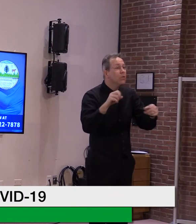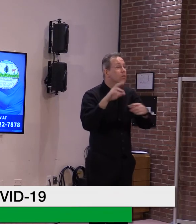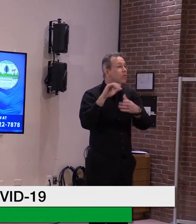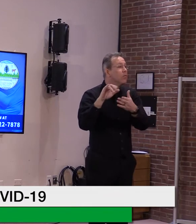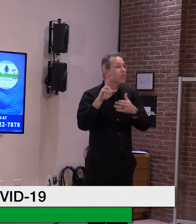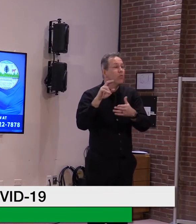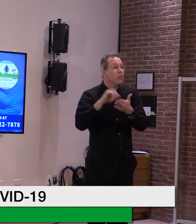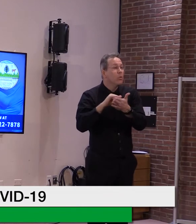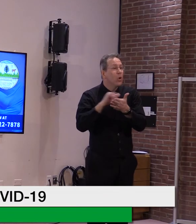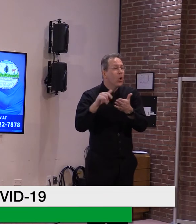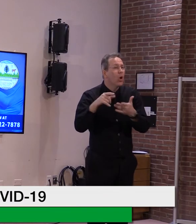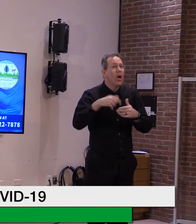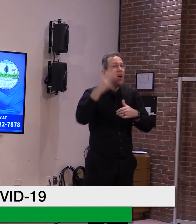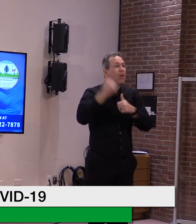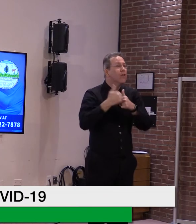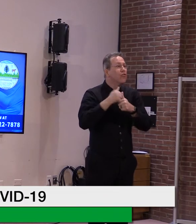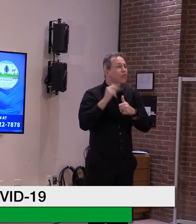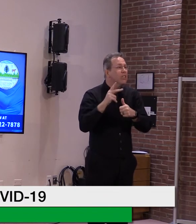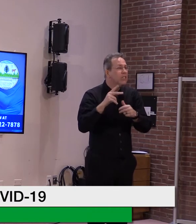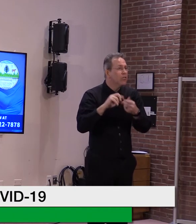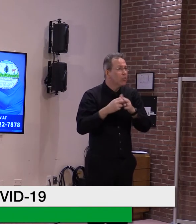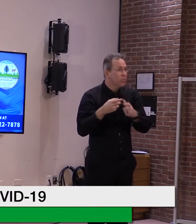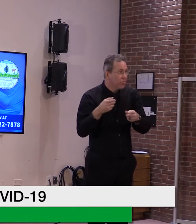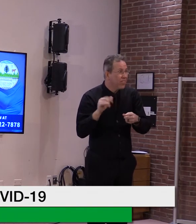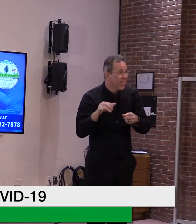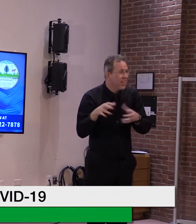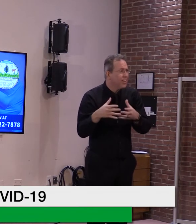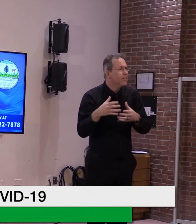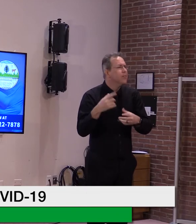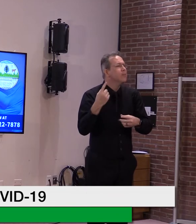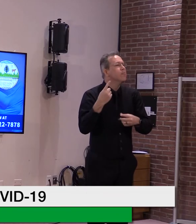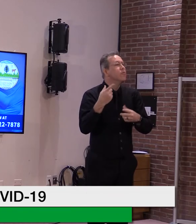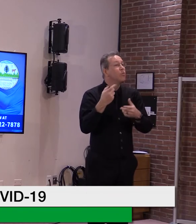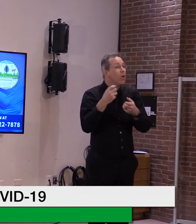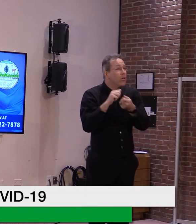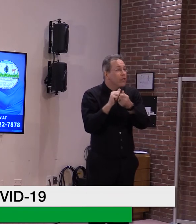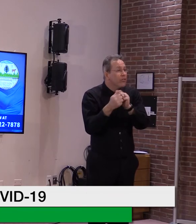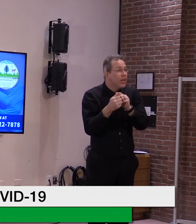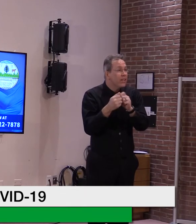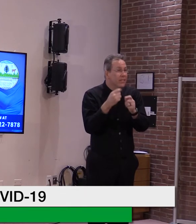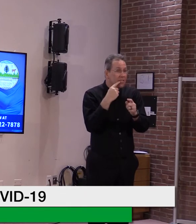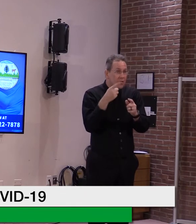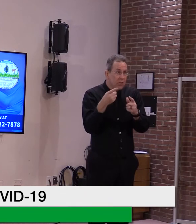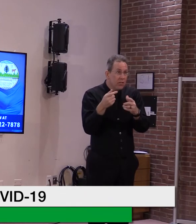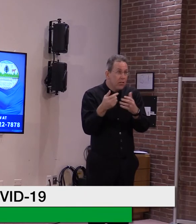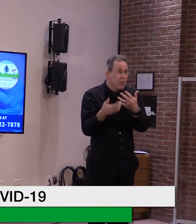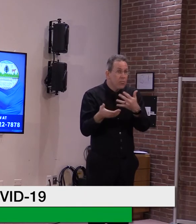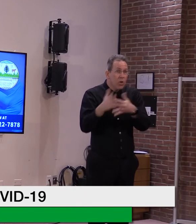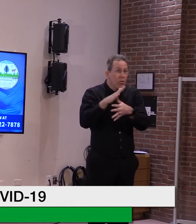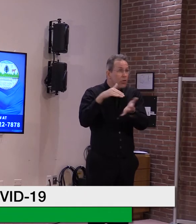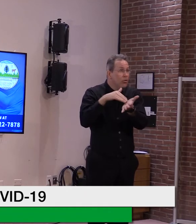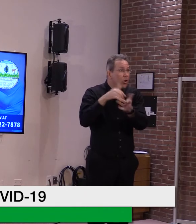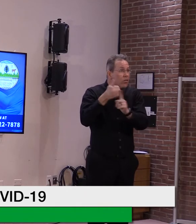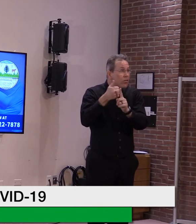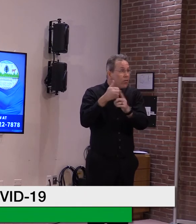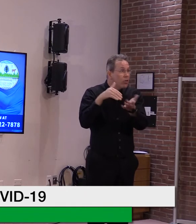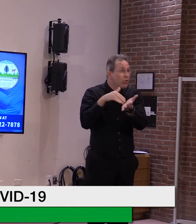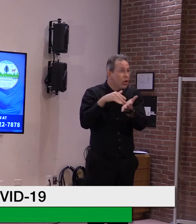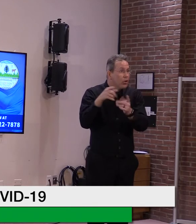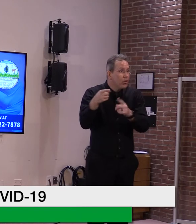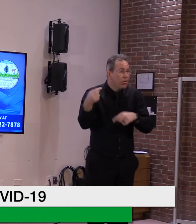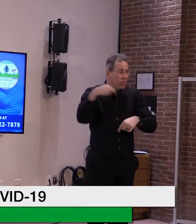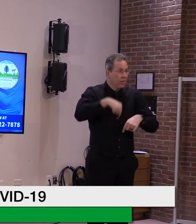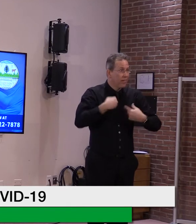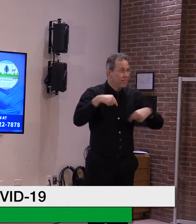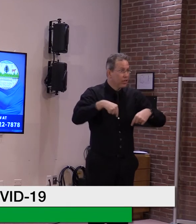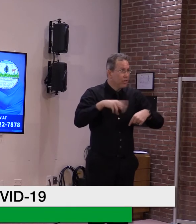that's changed is now, if you have your primary care in Vermont, you're not eligible, uh, in those lower age bands.